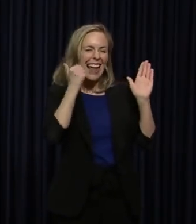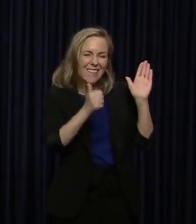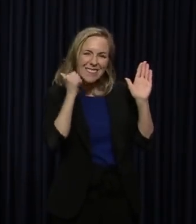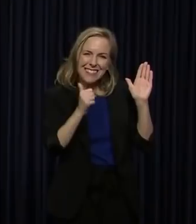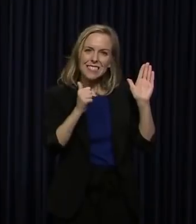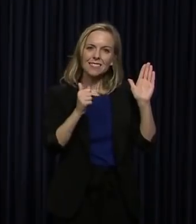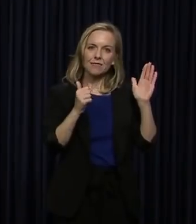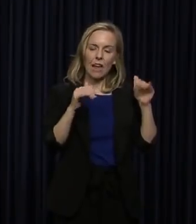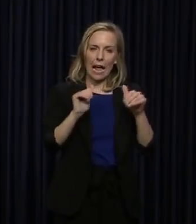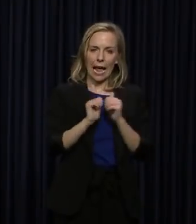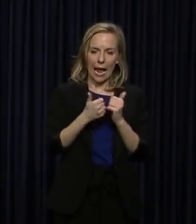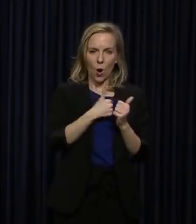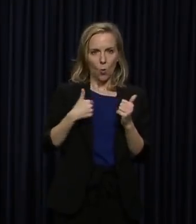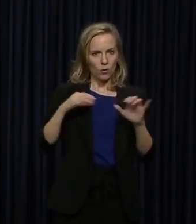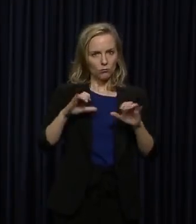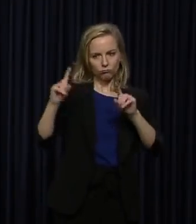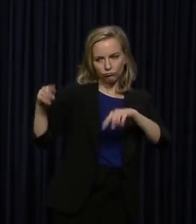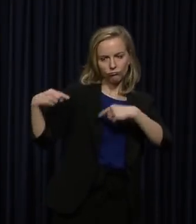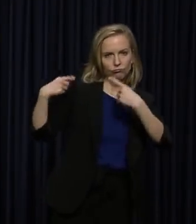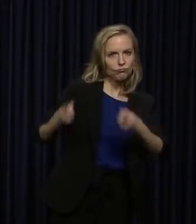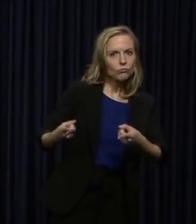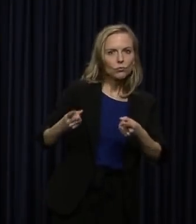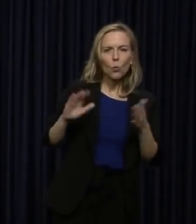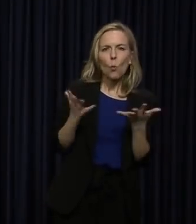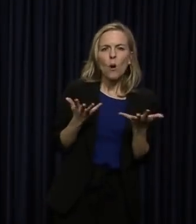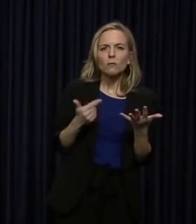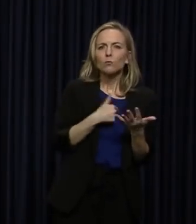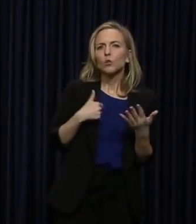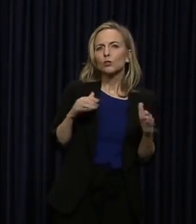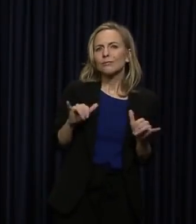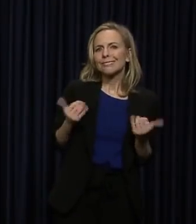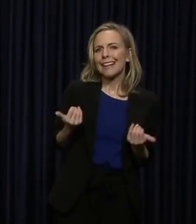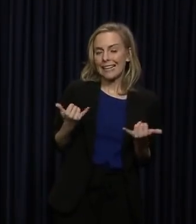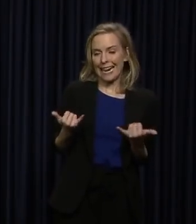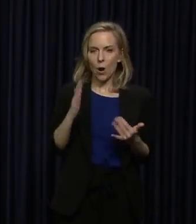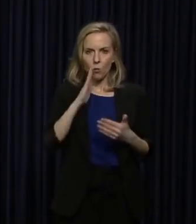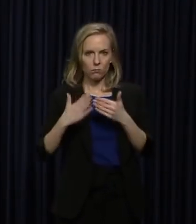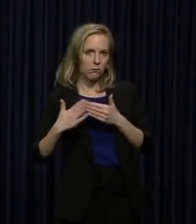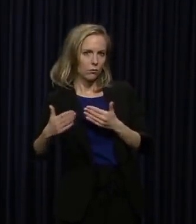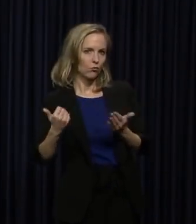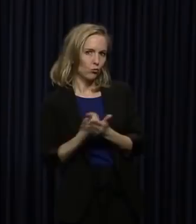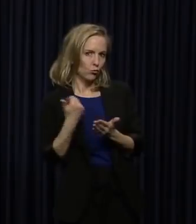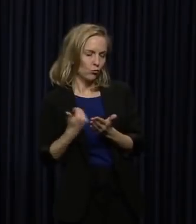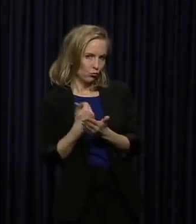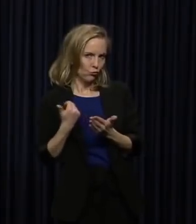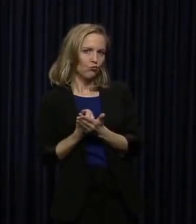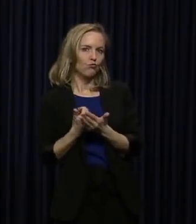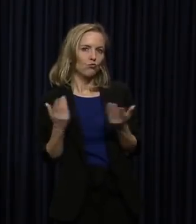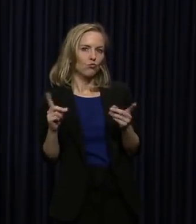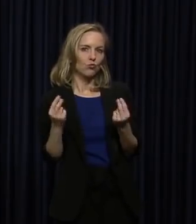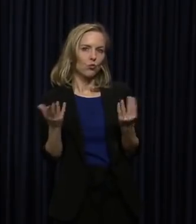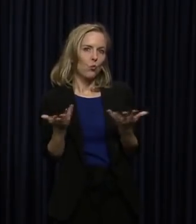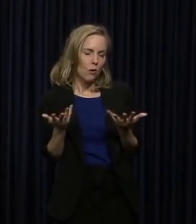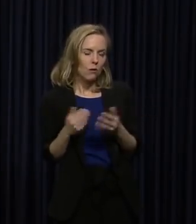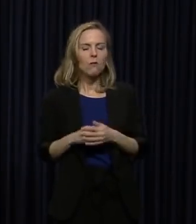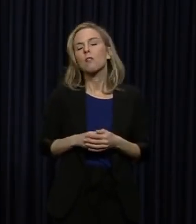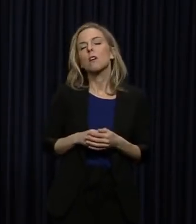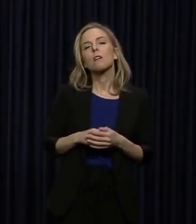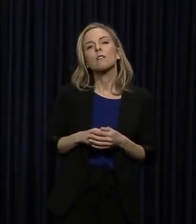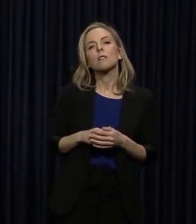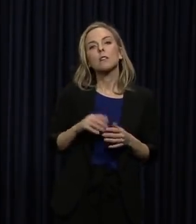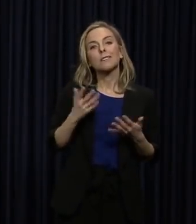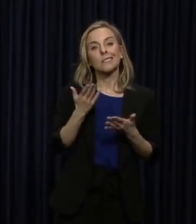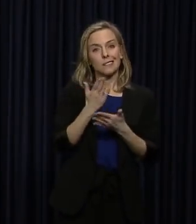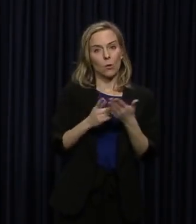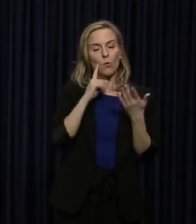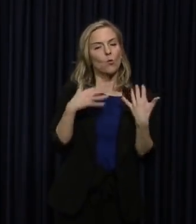of steps we have taken to date, and then we're going to talk about new steps that we are taking. And, again, some of those will